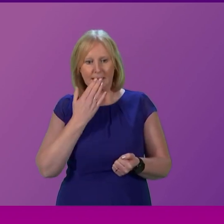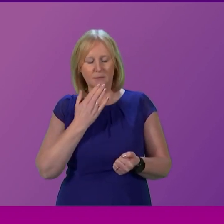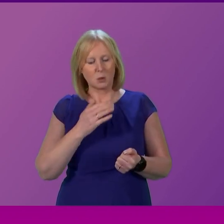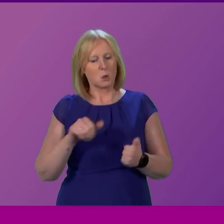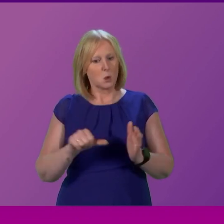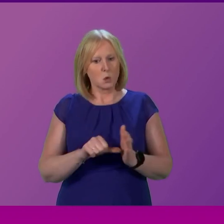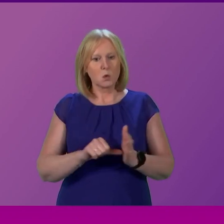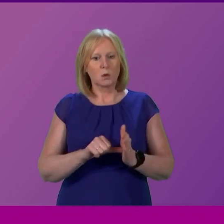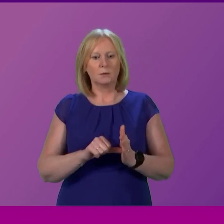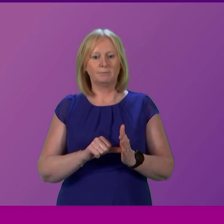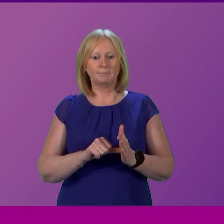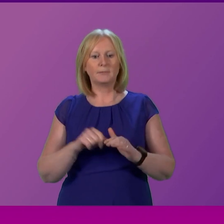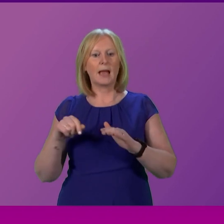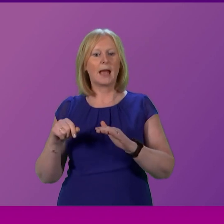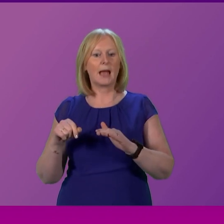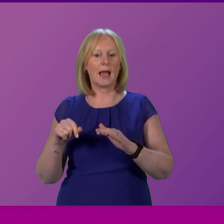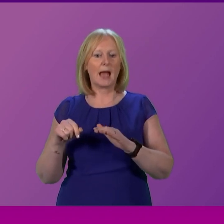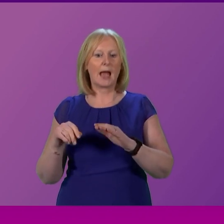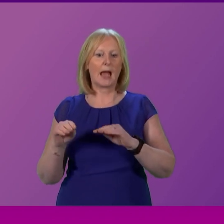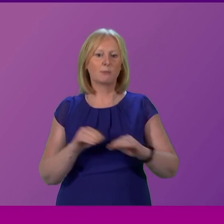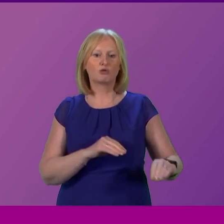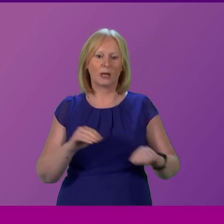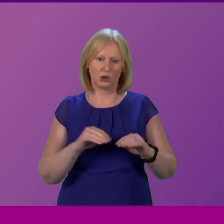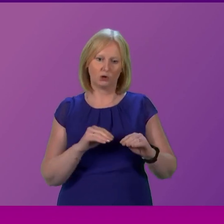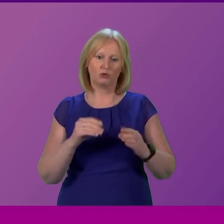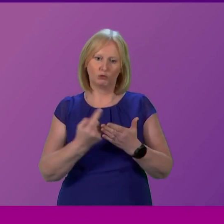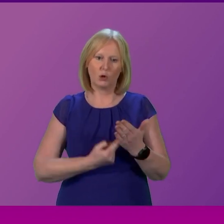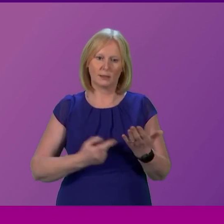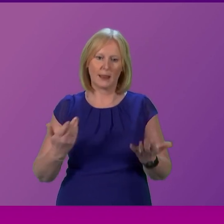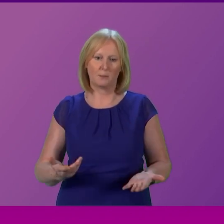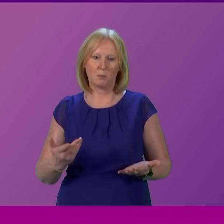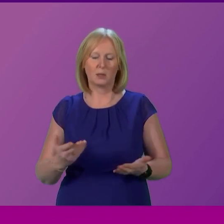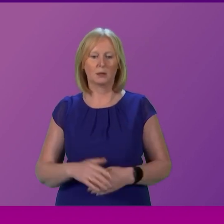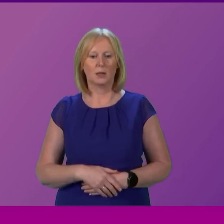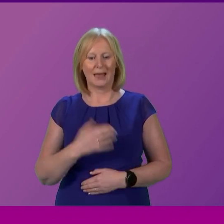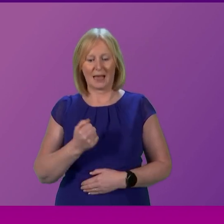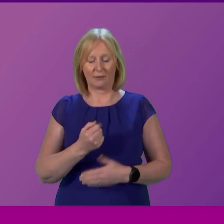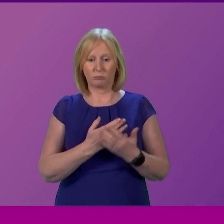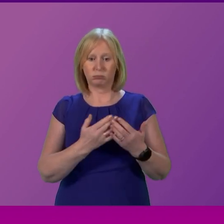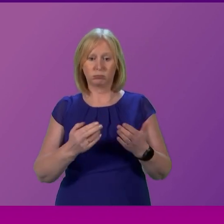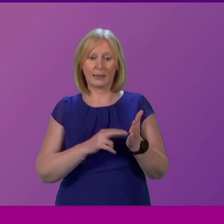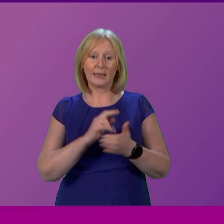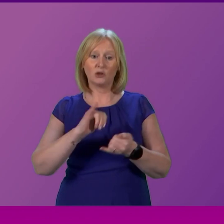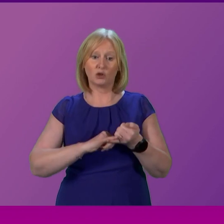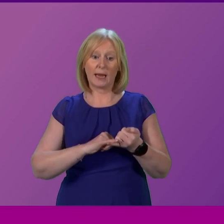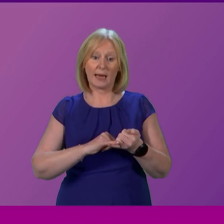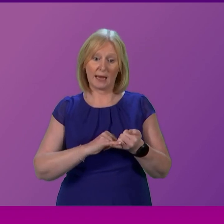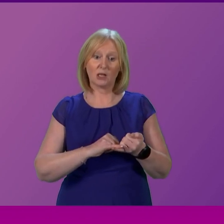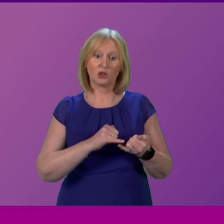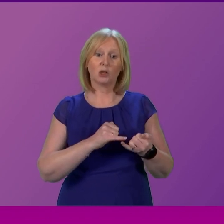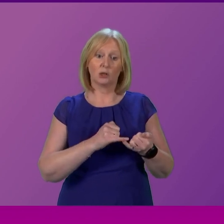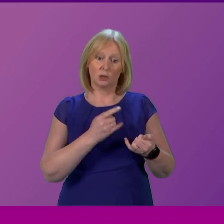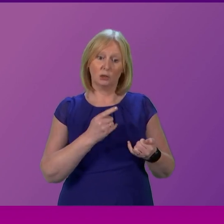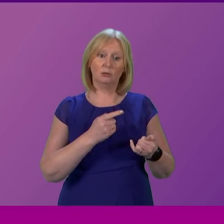rules that we currently have and I genuinely don't understand it because I know there are many NHS trusts in England who are facing the same challenges